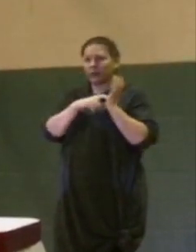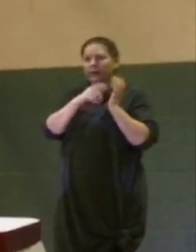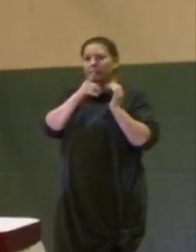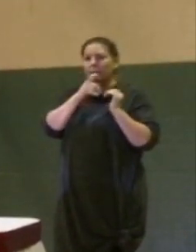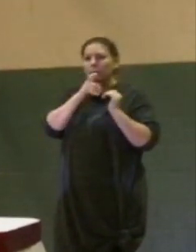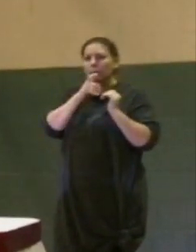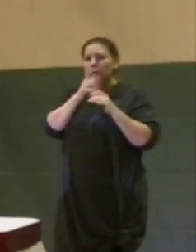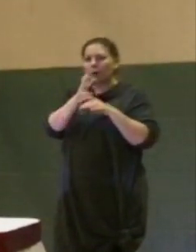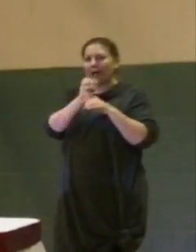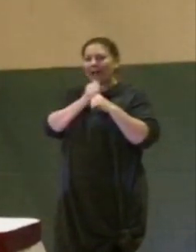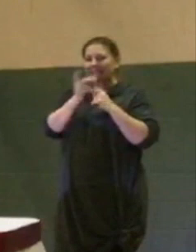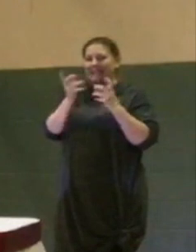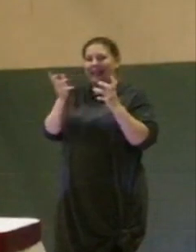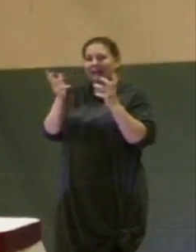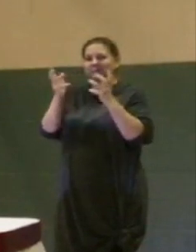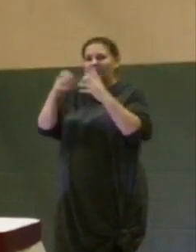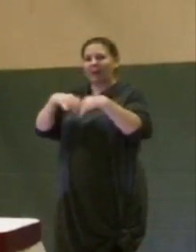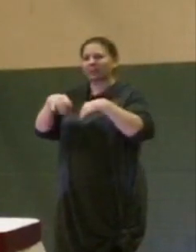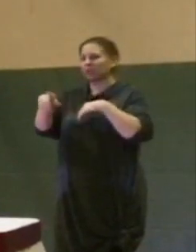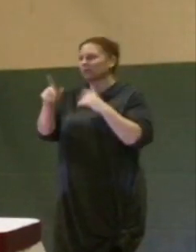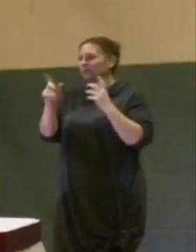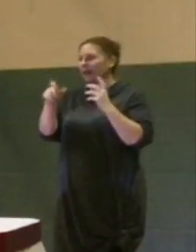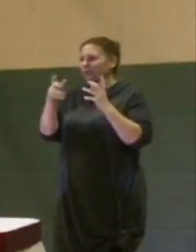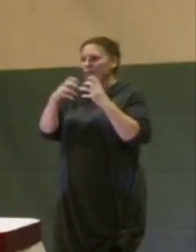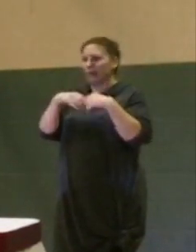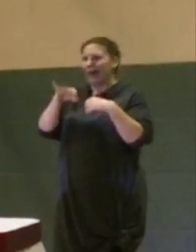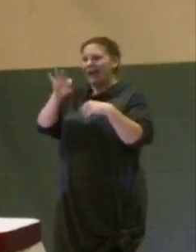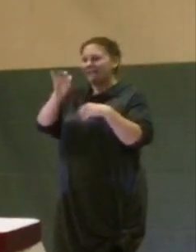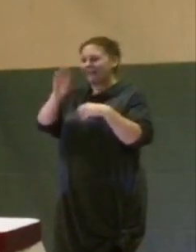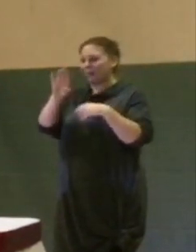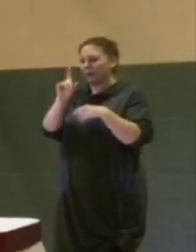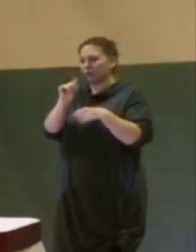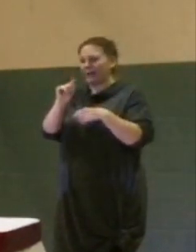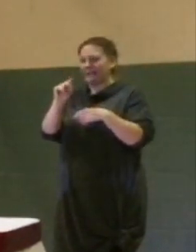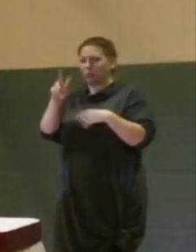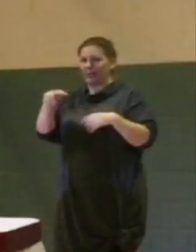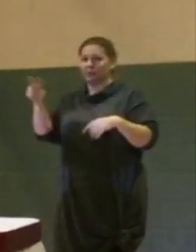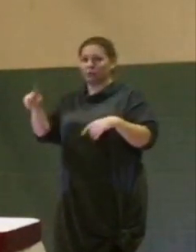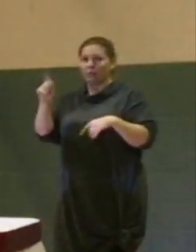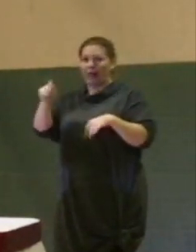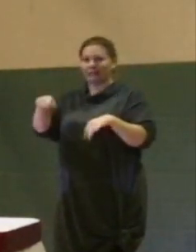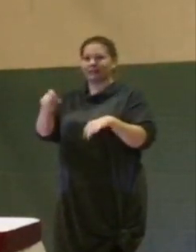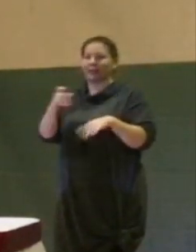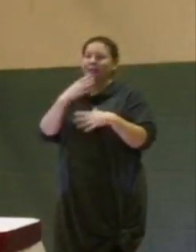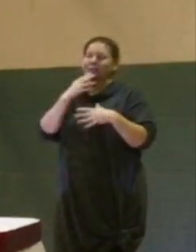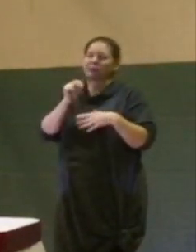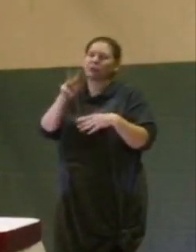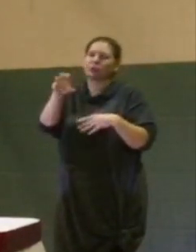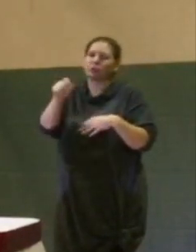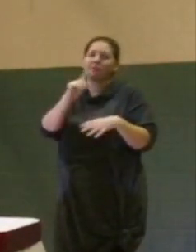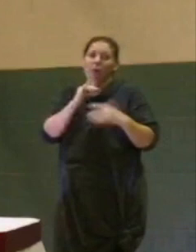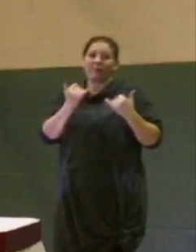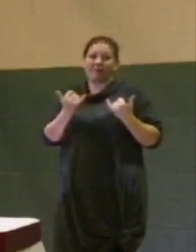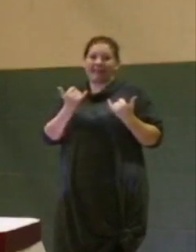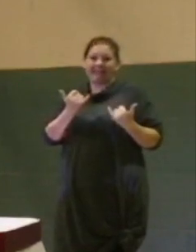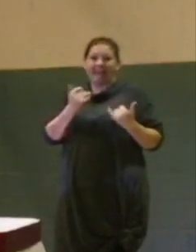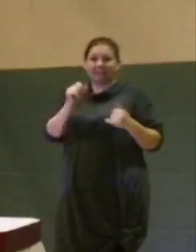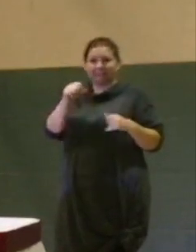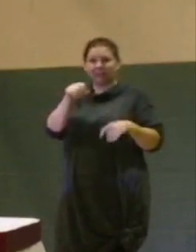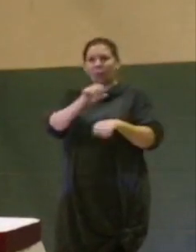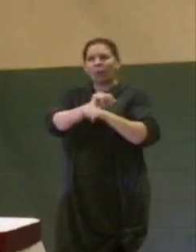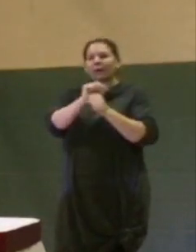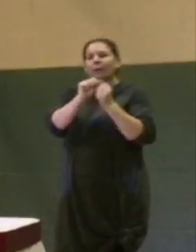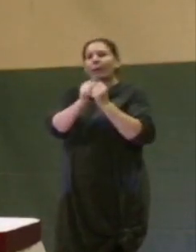gets the demolition of that to demolish that by February of 2022. So that's good news. Short term. Working with